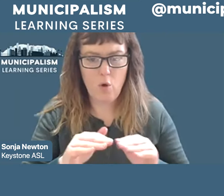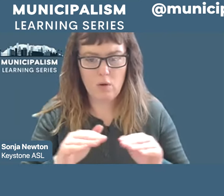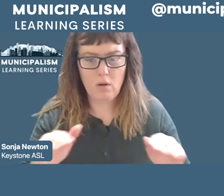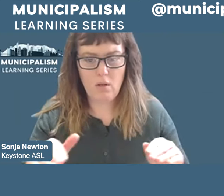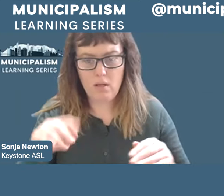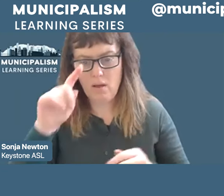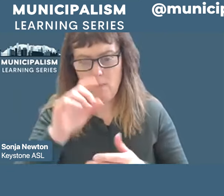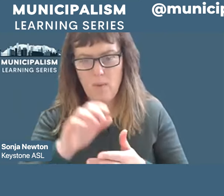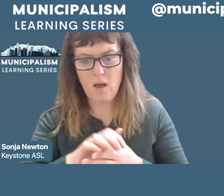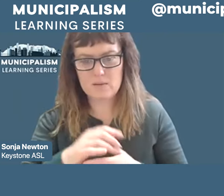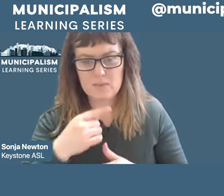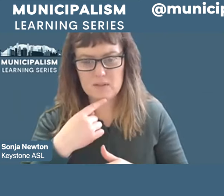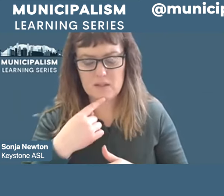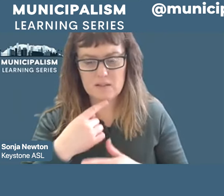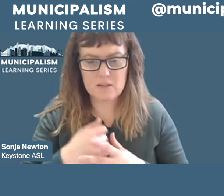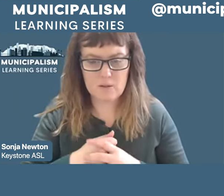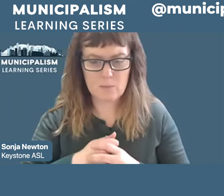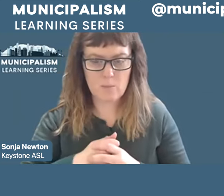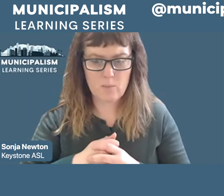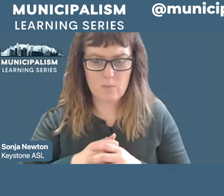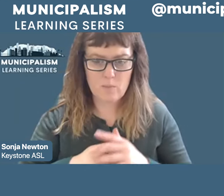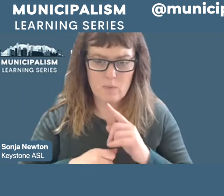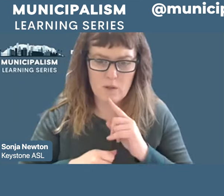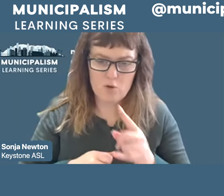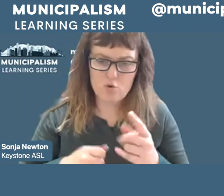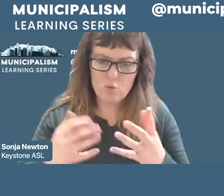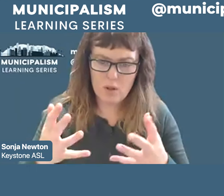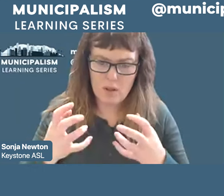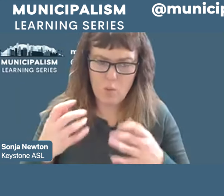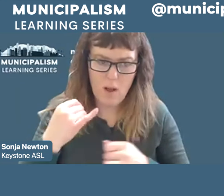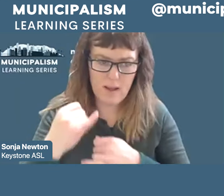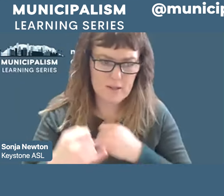did you really want to do something international like